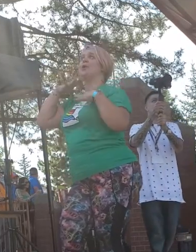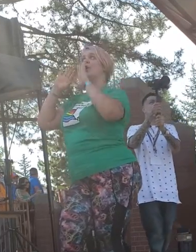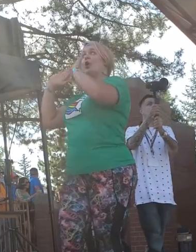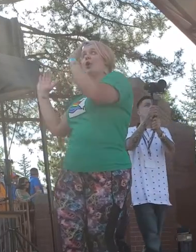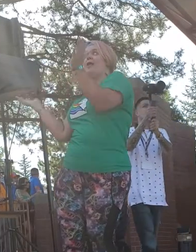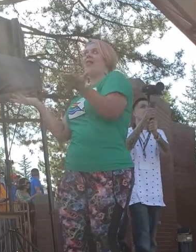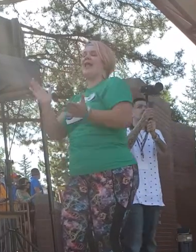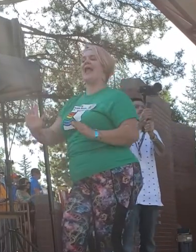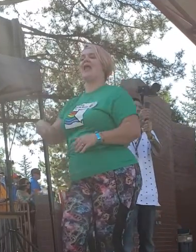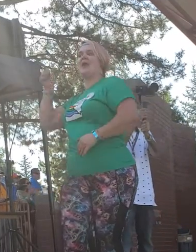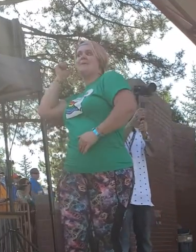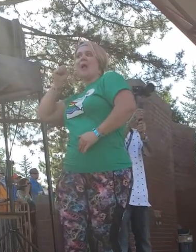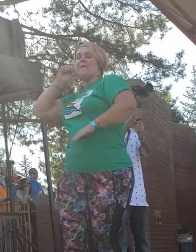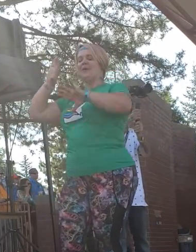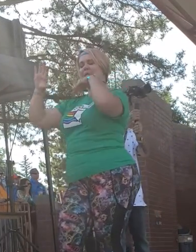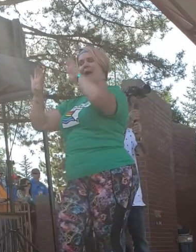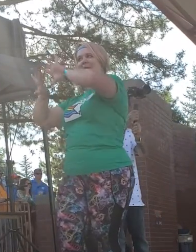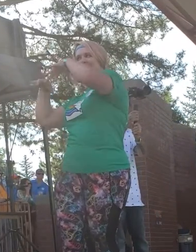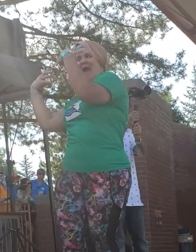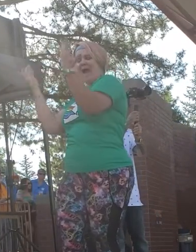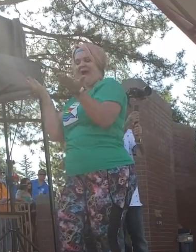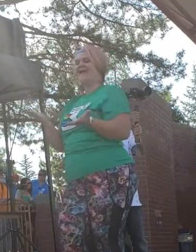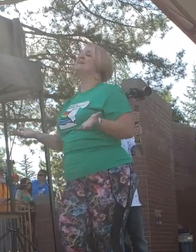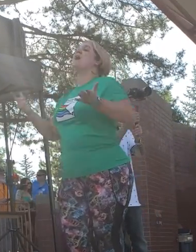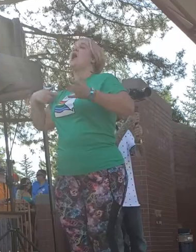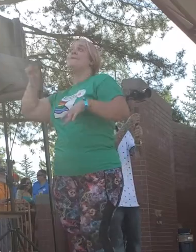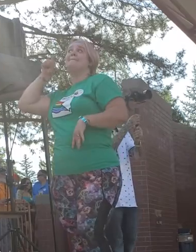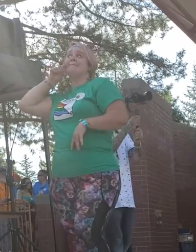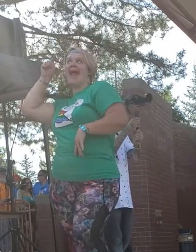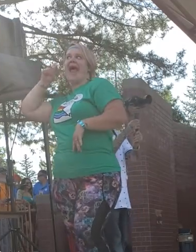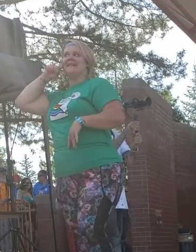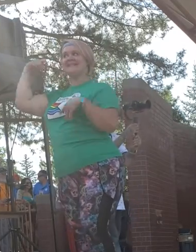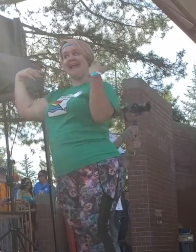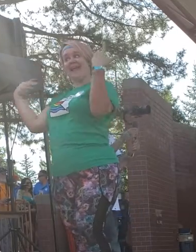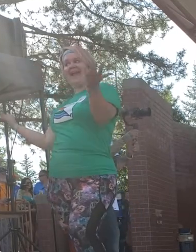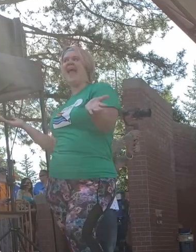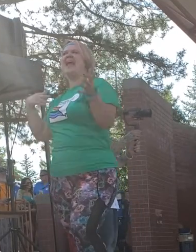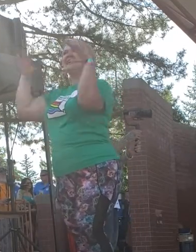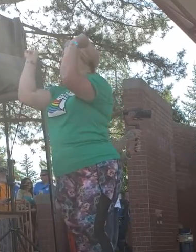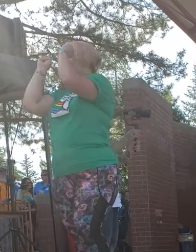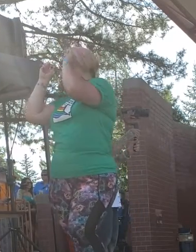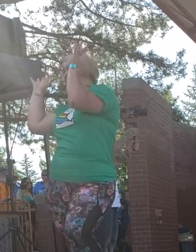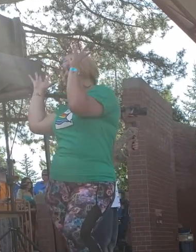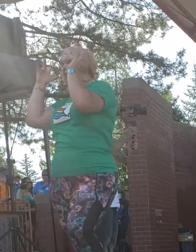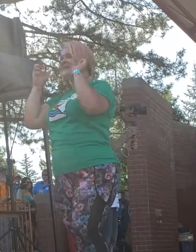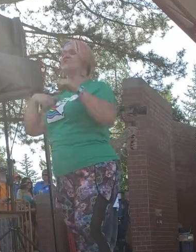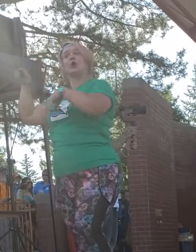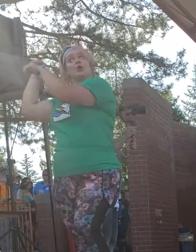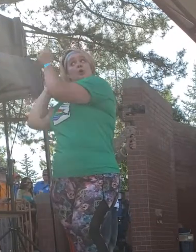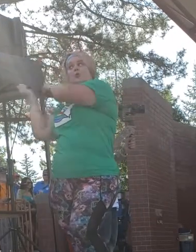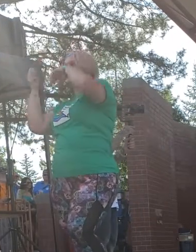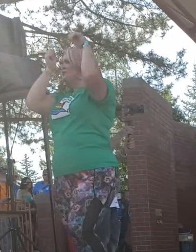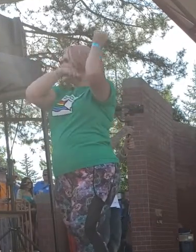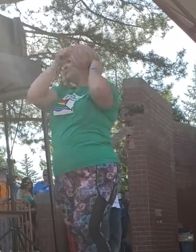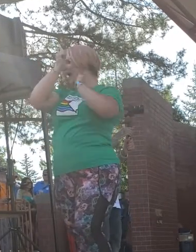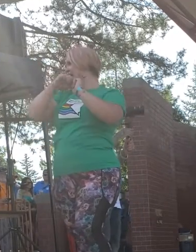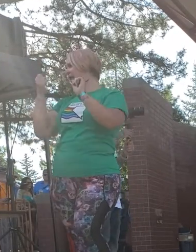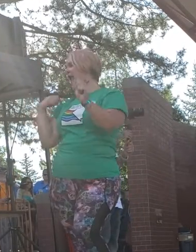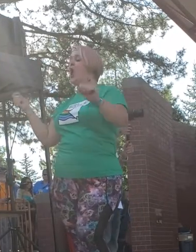girl In the Barbie world I'm a Barbie girl you can rock my hair